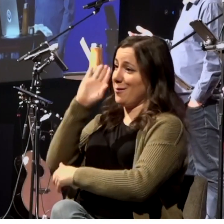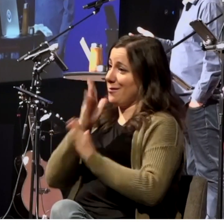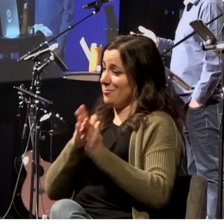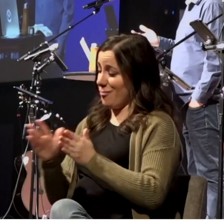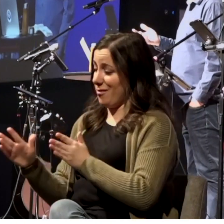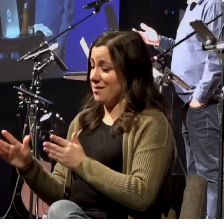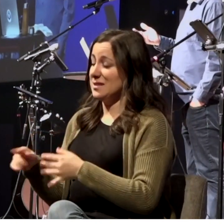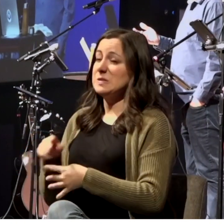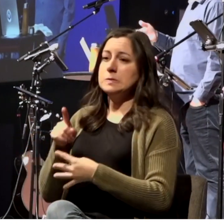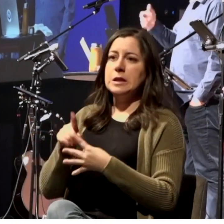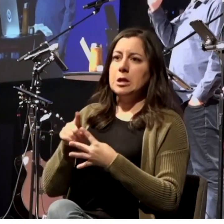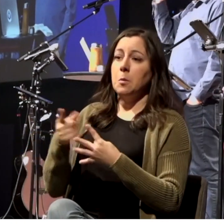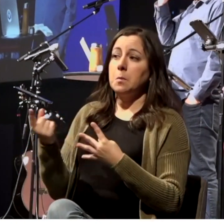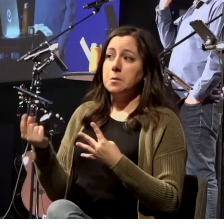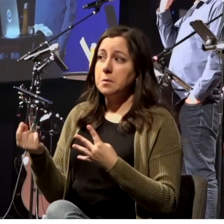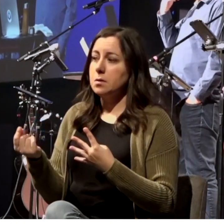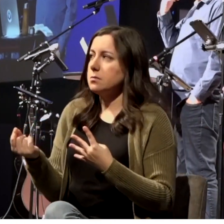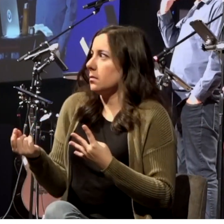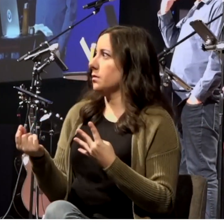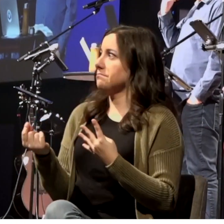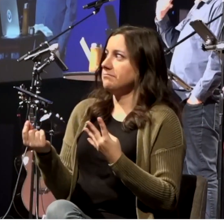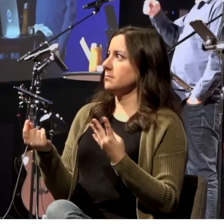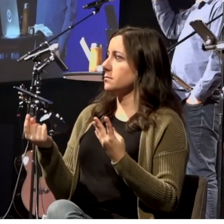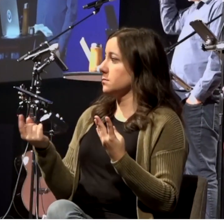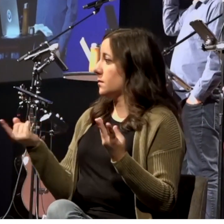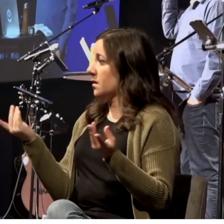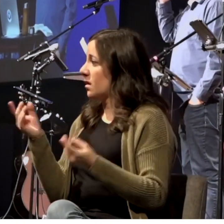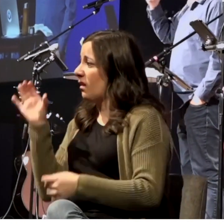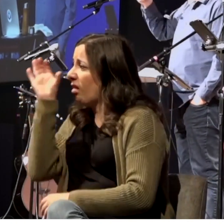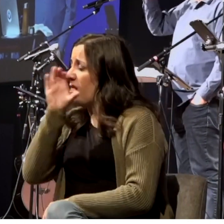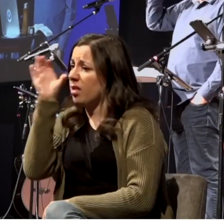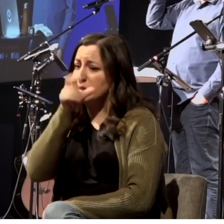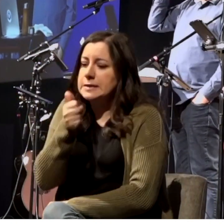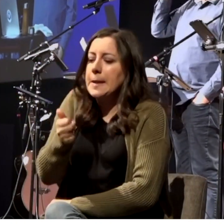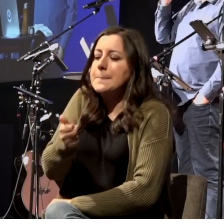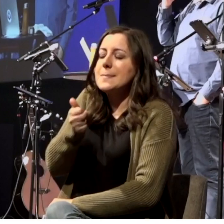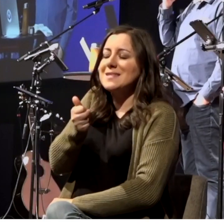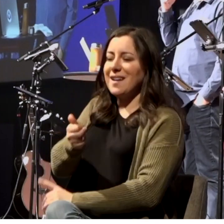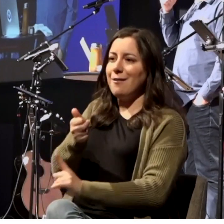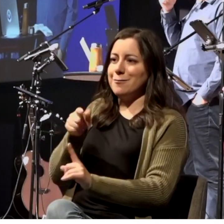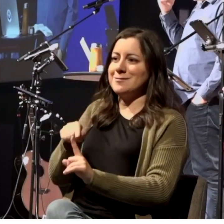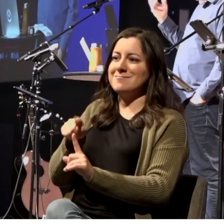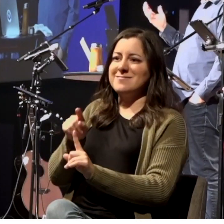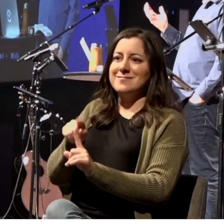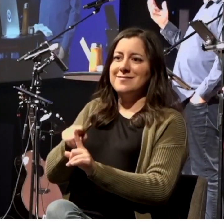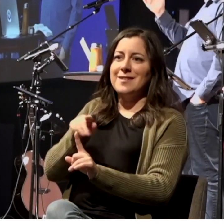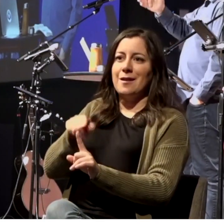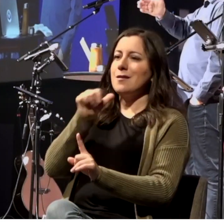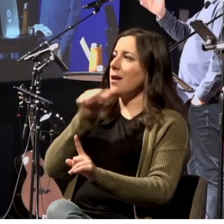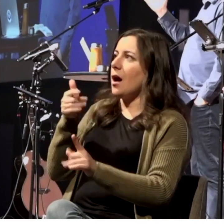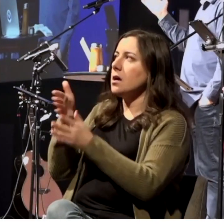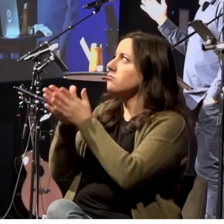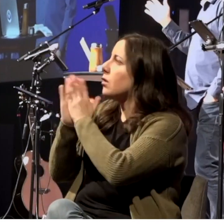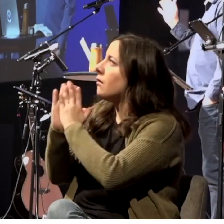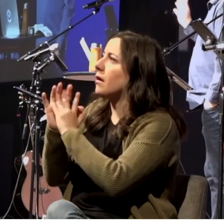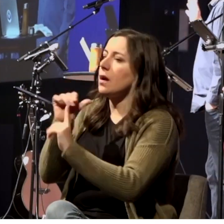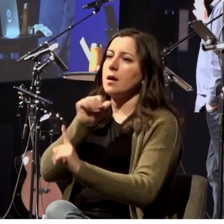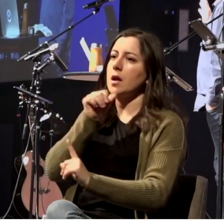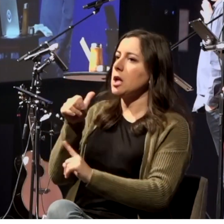doing? He's walking by sight. He's figuring out everything in his own head. Like, how can, and for Elimelech, it's like this.